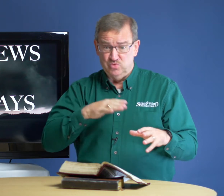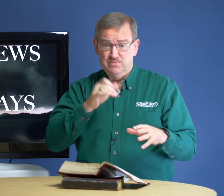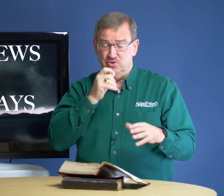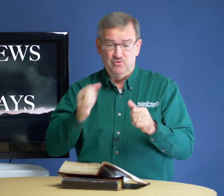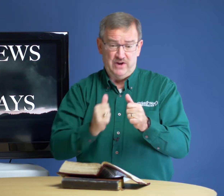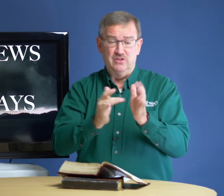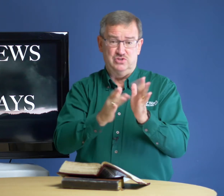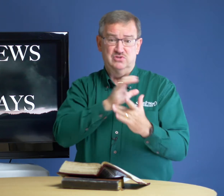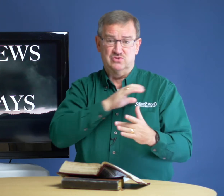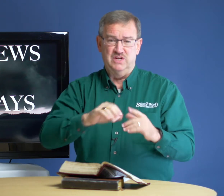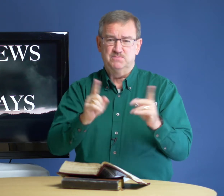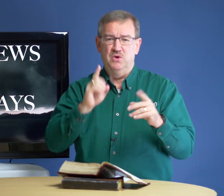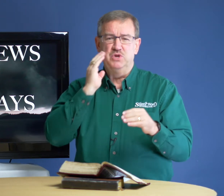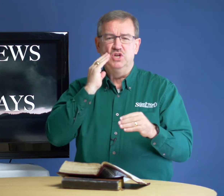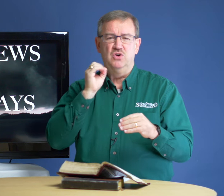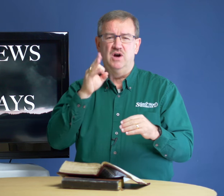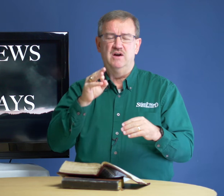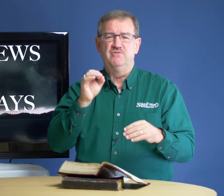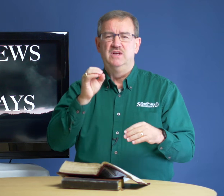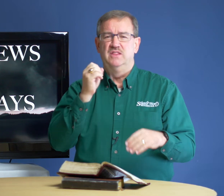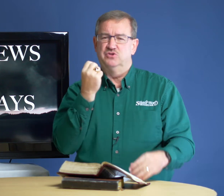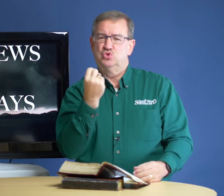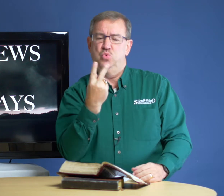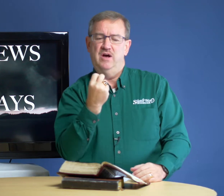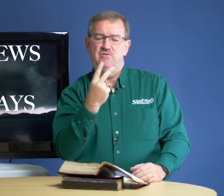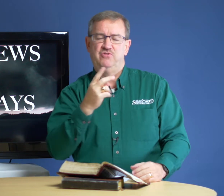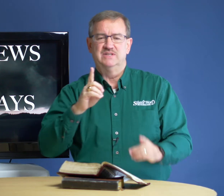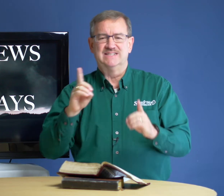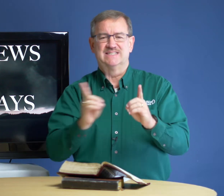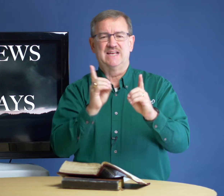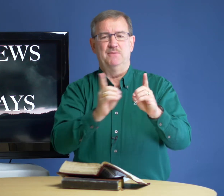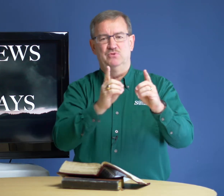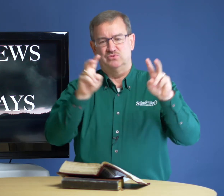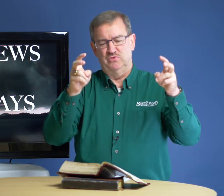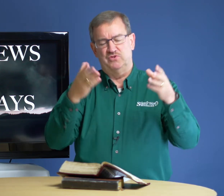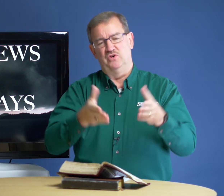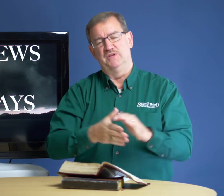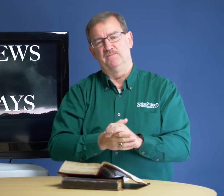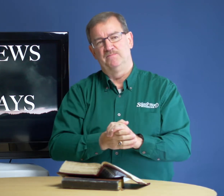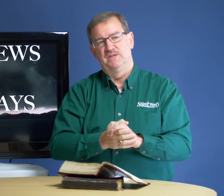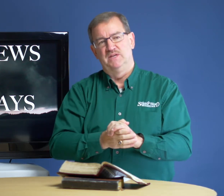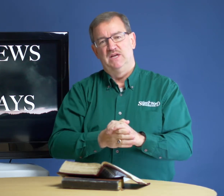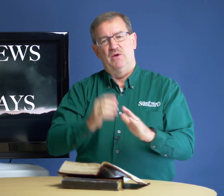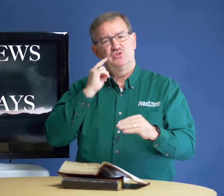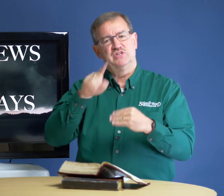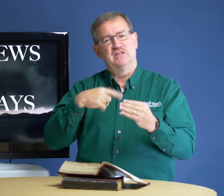women who follow Jesus Christ, but we know of the 12 disciples we've called them. I want you to think